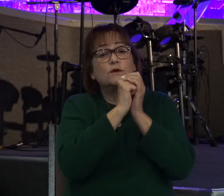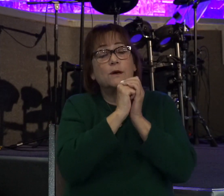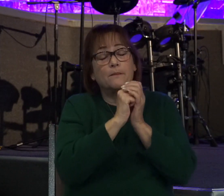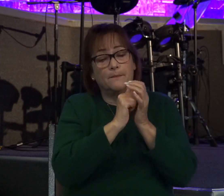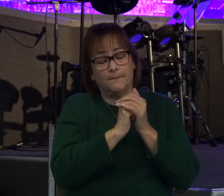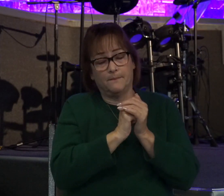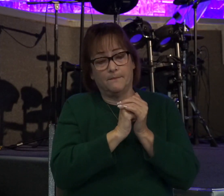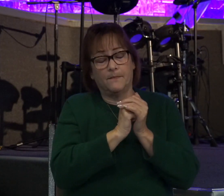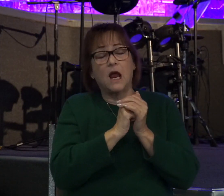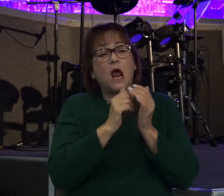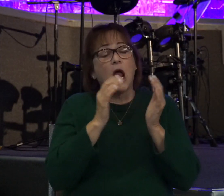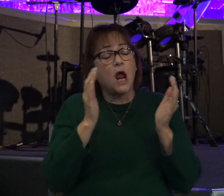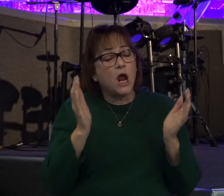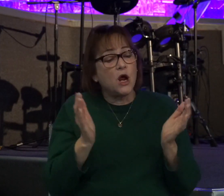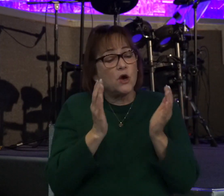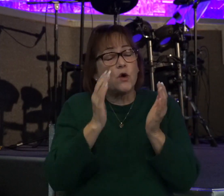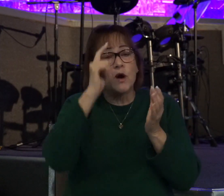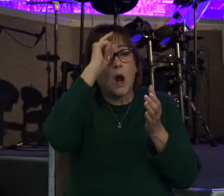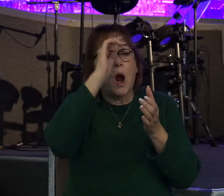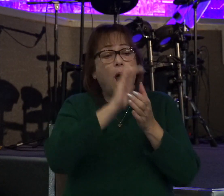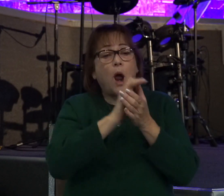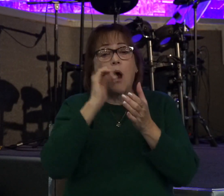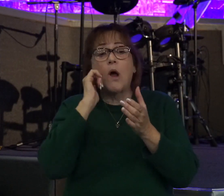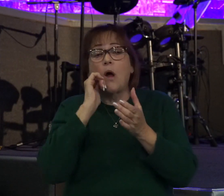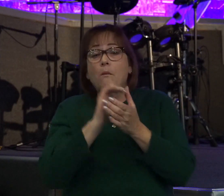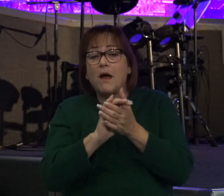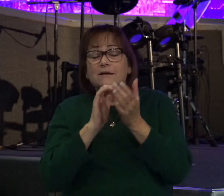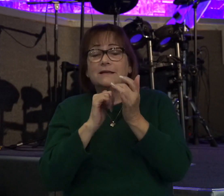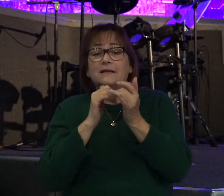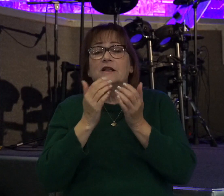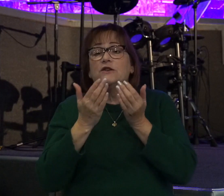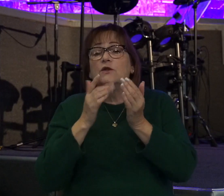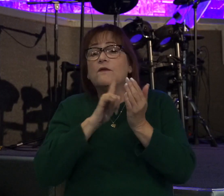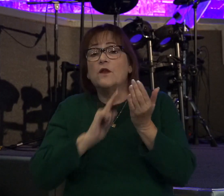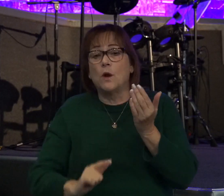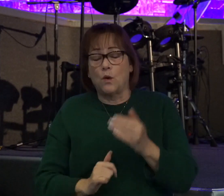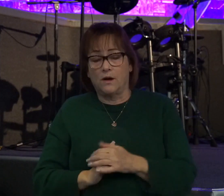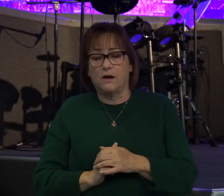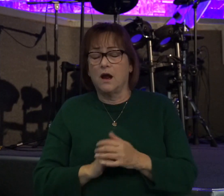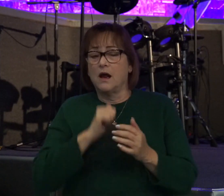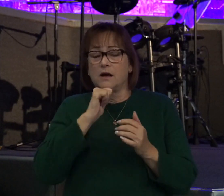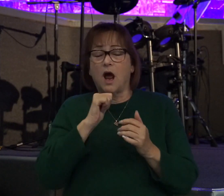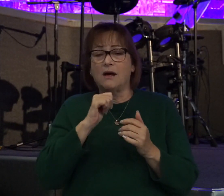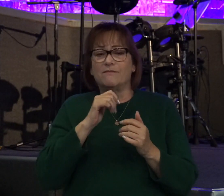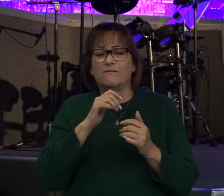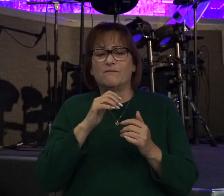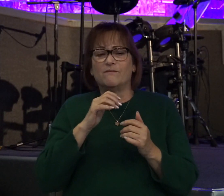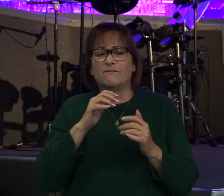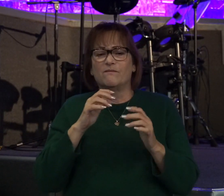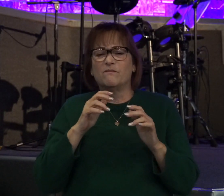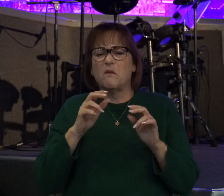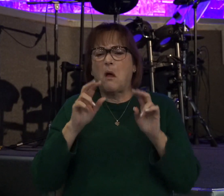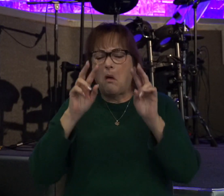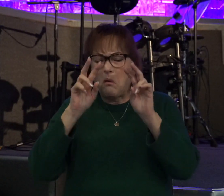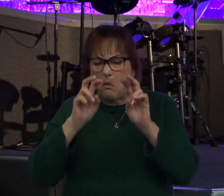Encouraging our spouses in serving the Lord. Not tearing them down. Which happens.